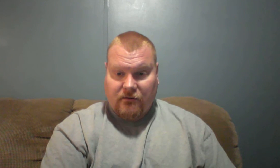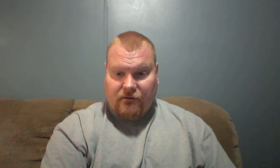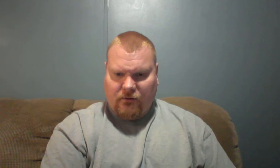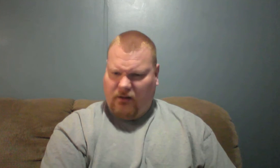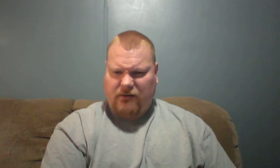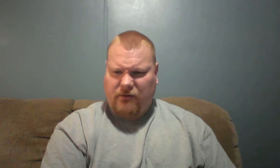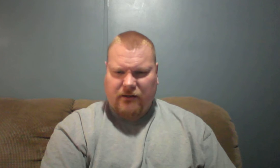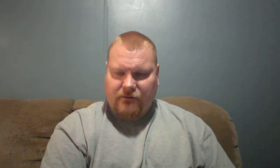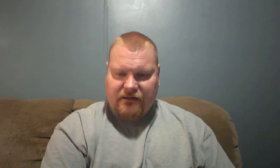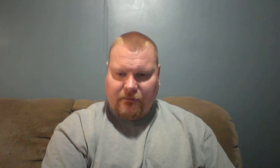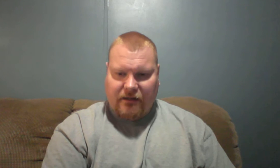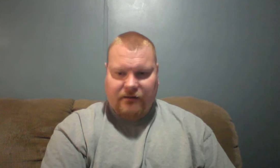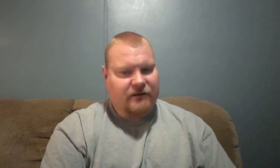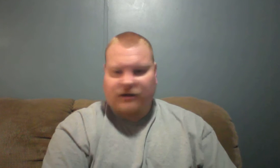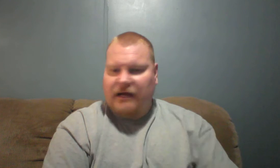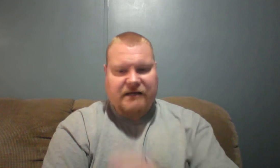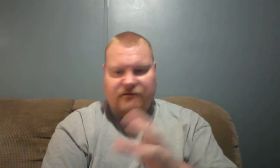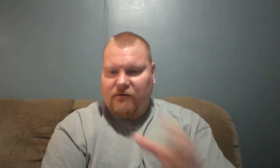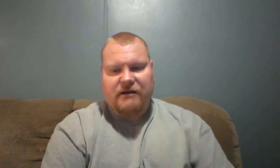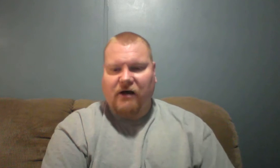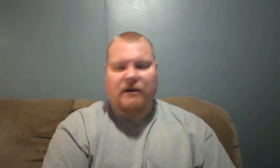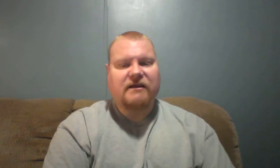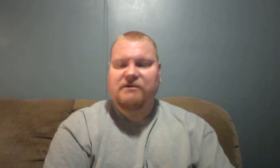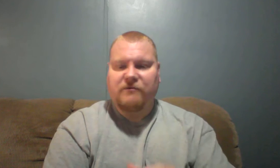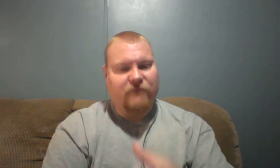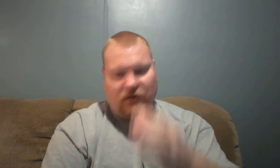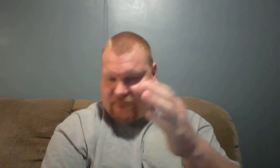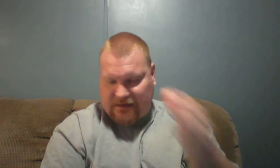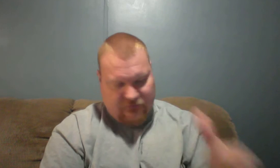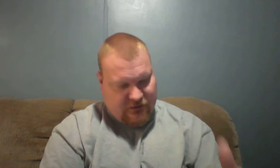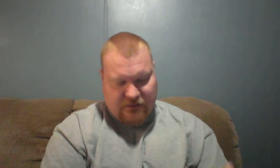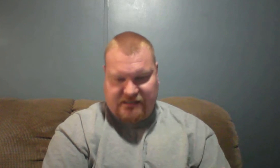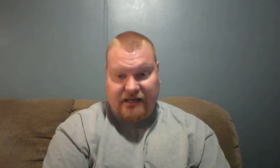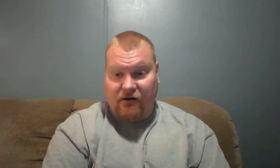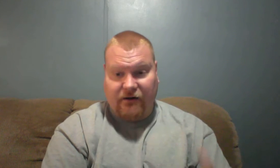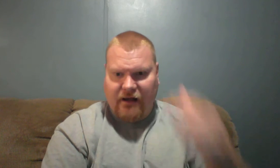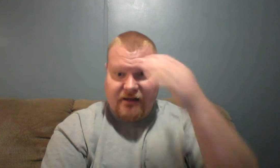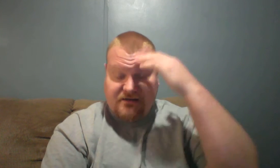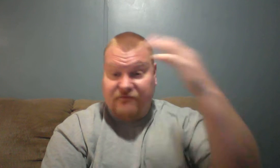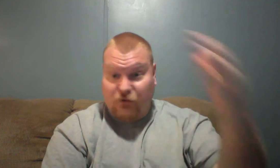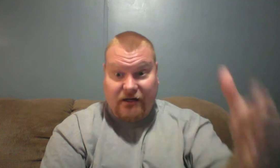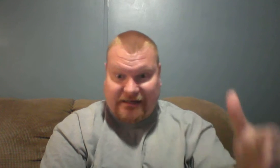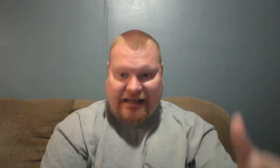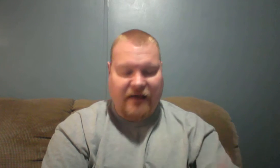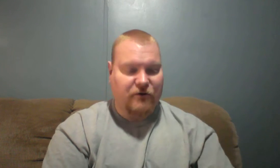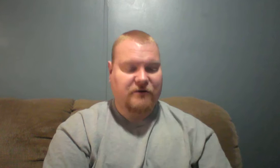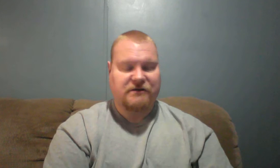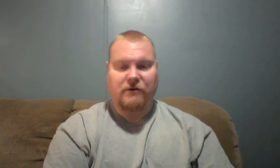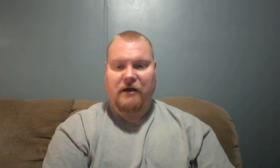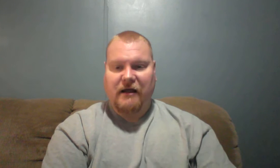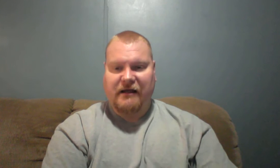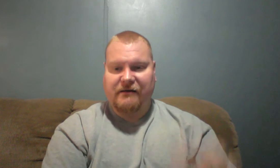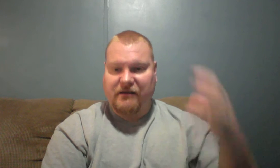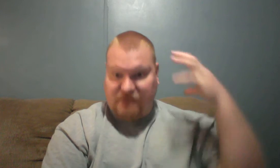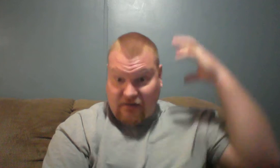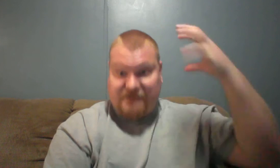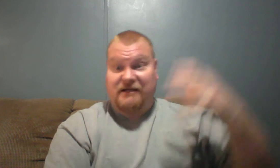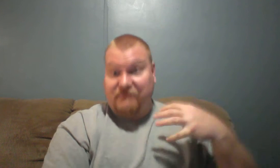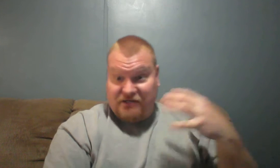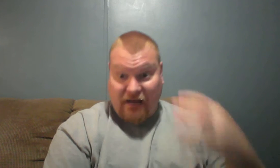What? What are we talking about? You guys heard me talk about this before. fact, what I say, stuff's running together. So, because all this stuff just coming